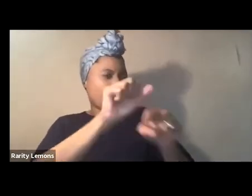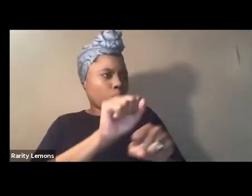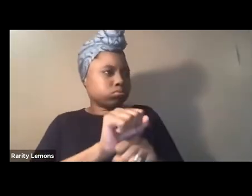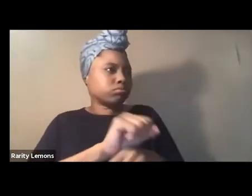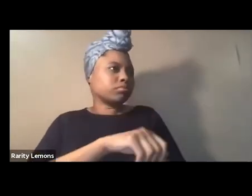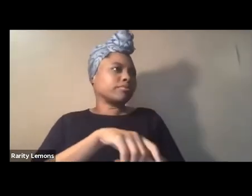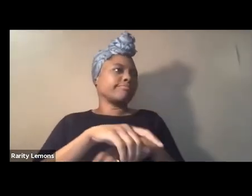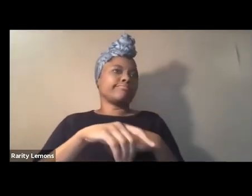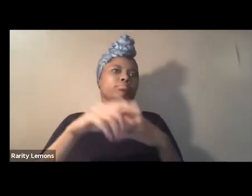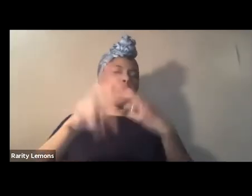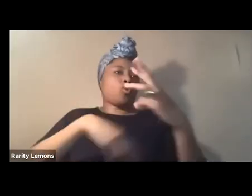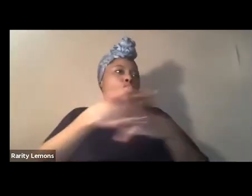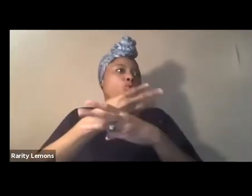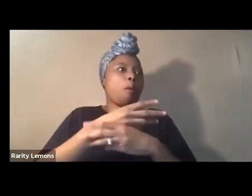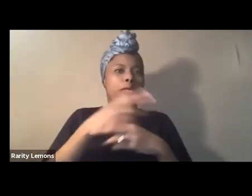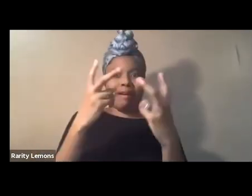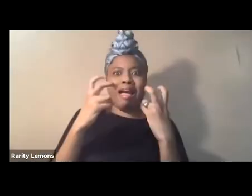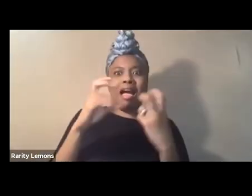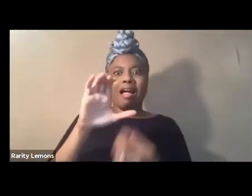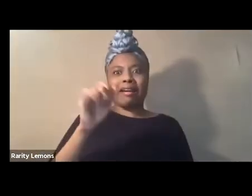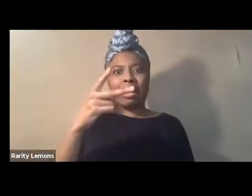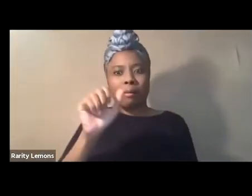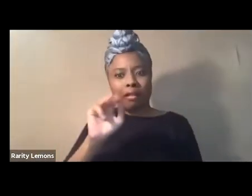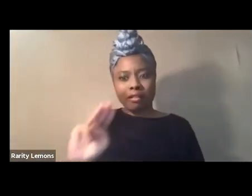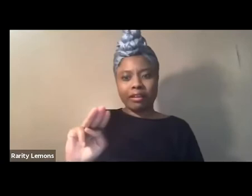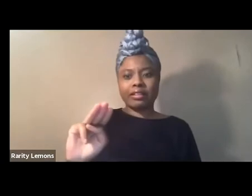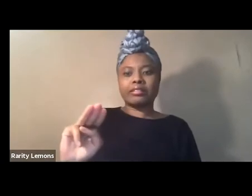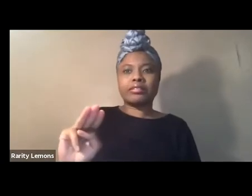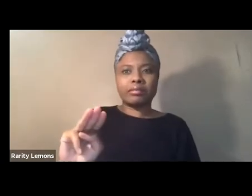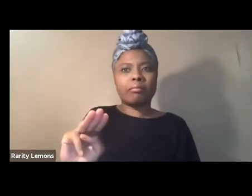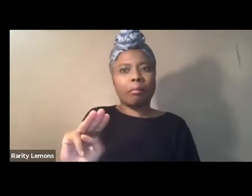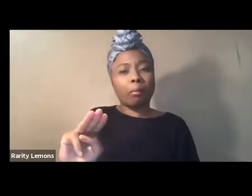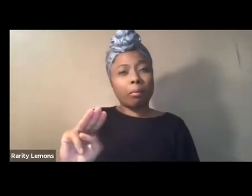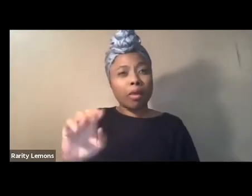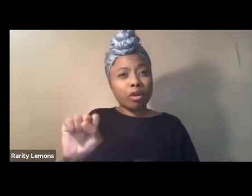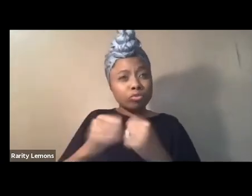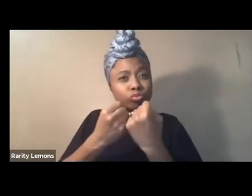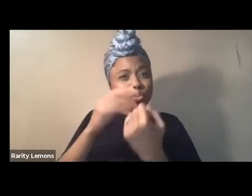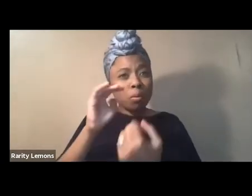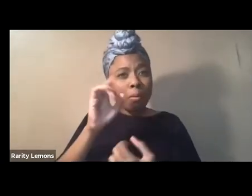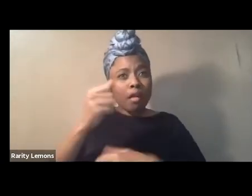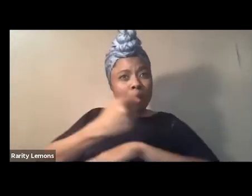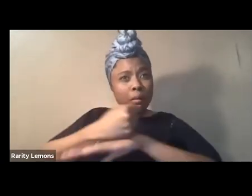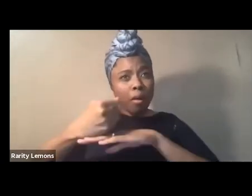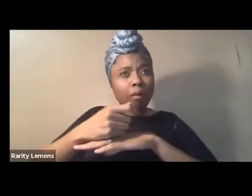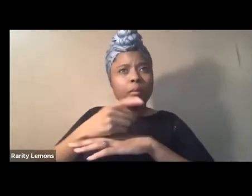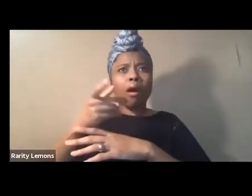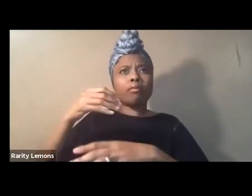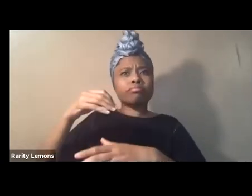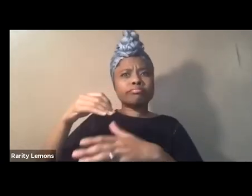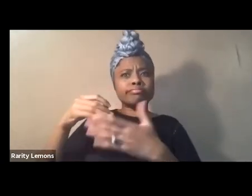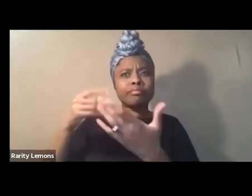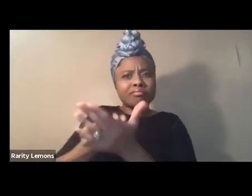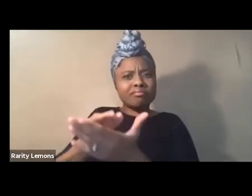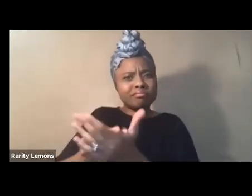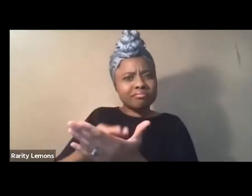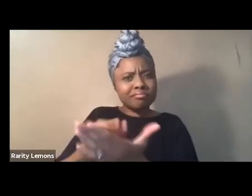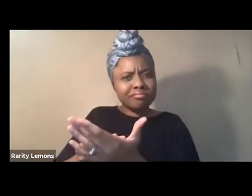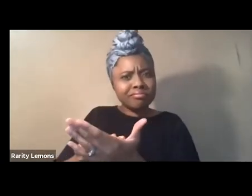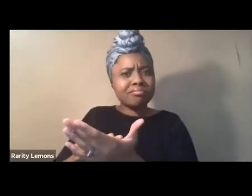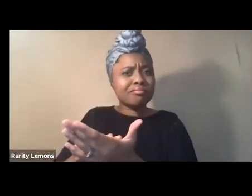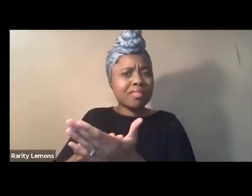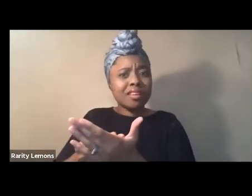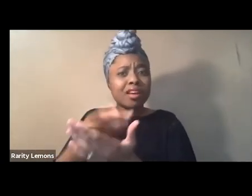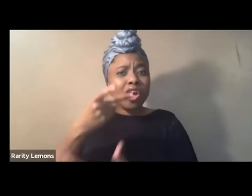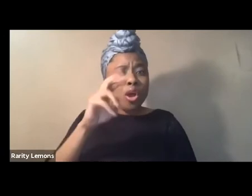capitalism how are twitter and social media platforms ultimately about profits though the profits to us as users may